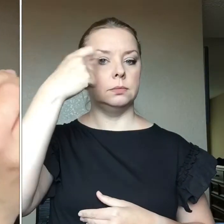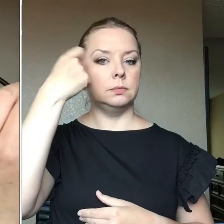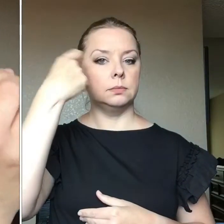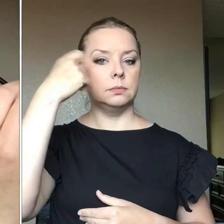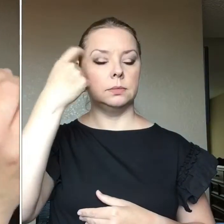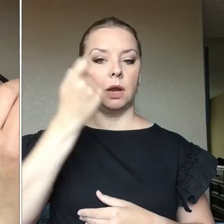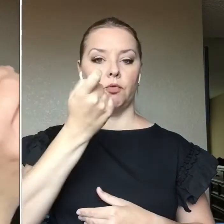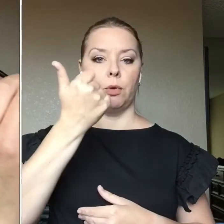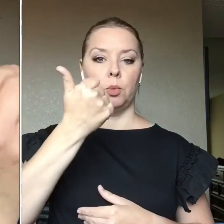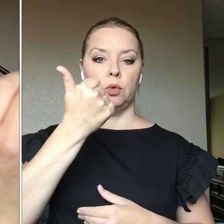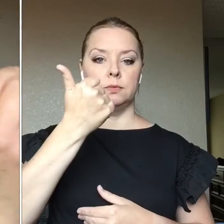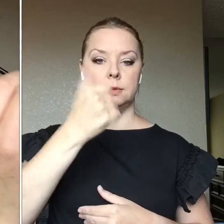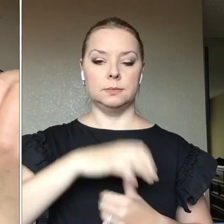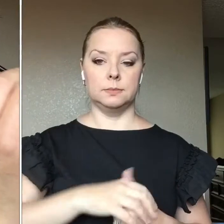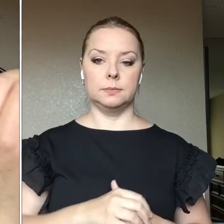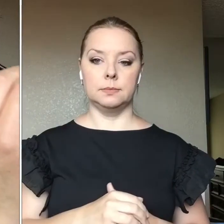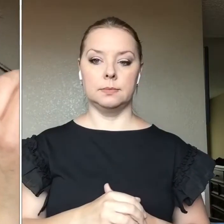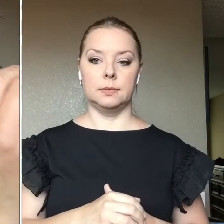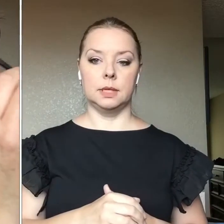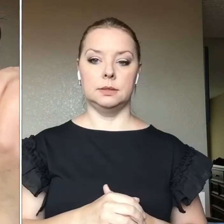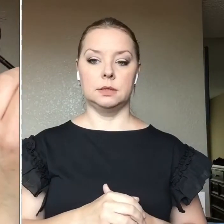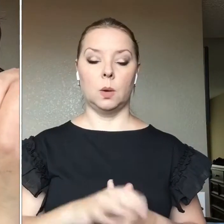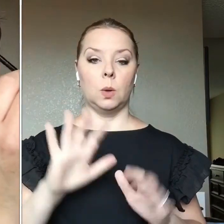You go in lightly And it just brushes off